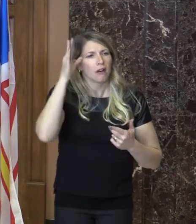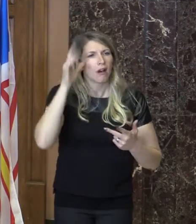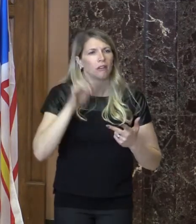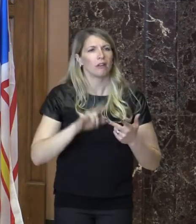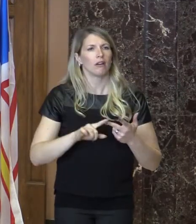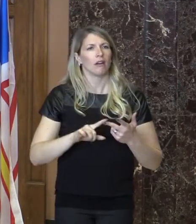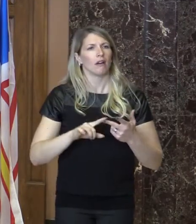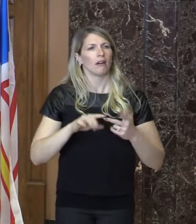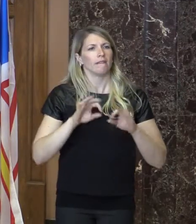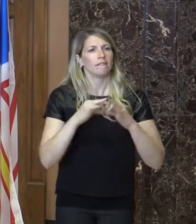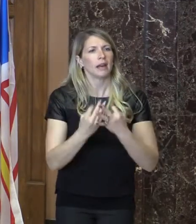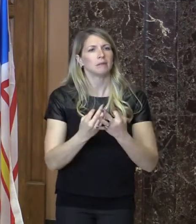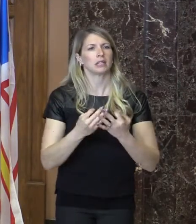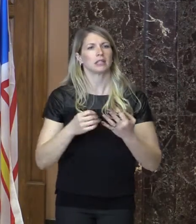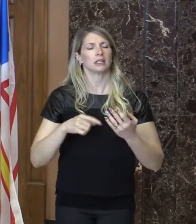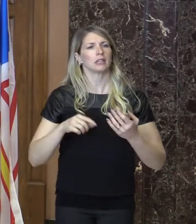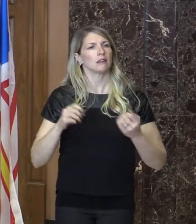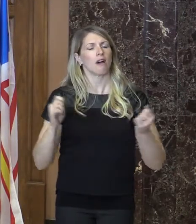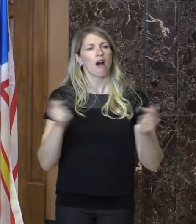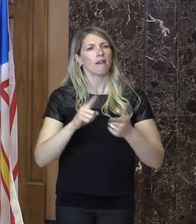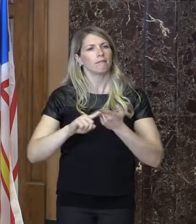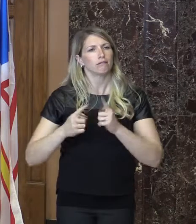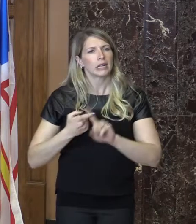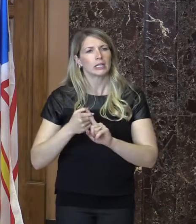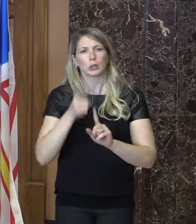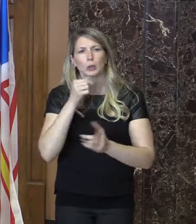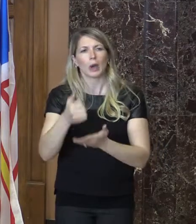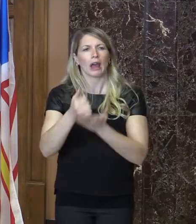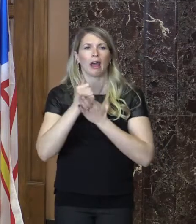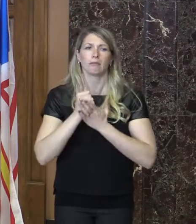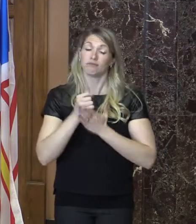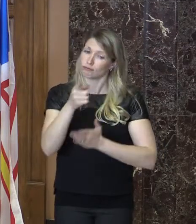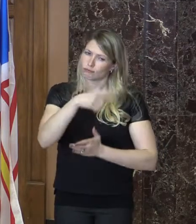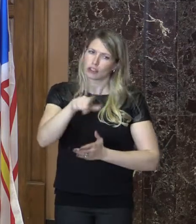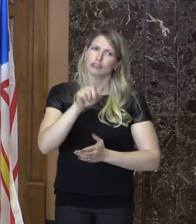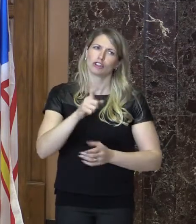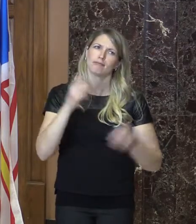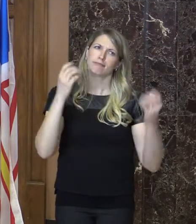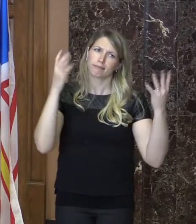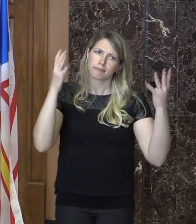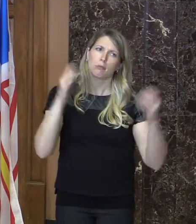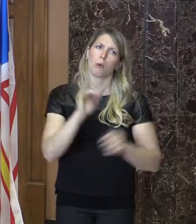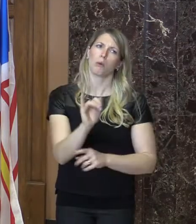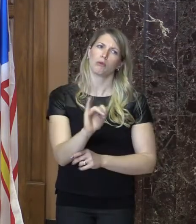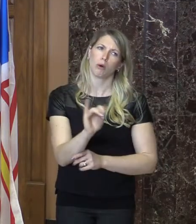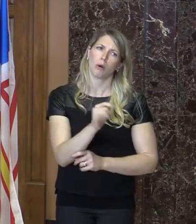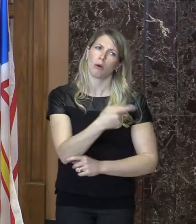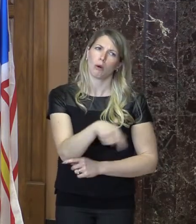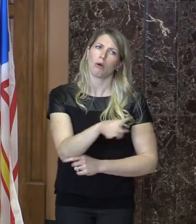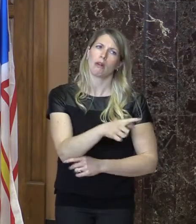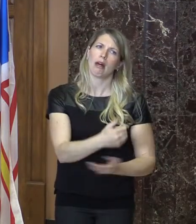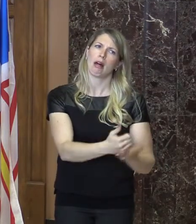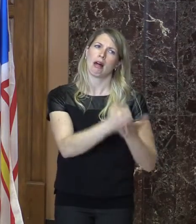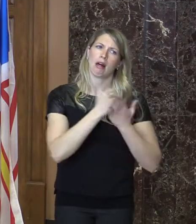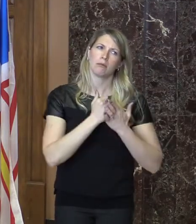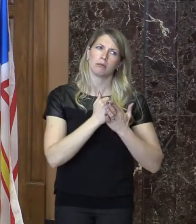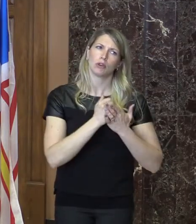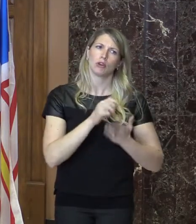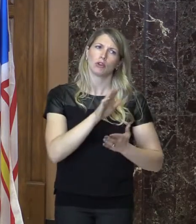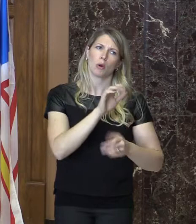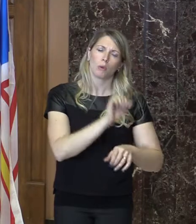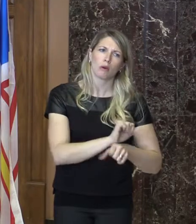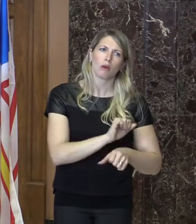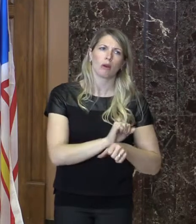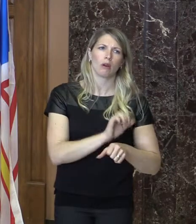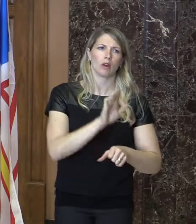group form an essential part of the success of these young men and women. Your efforts and your commitment have